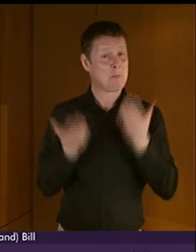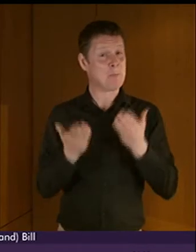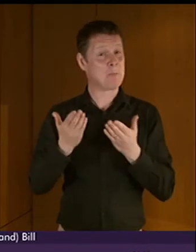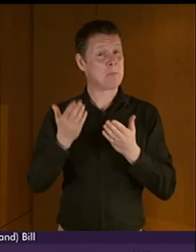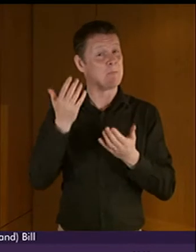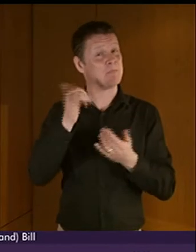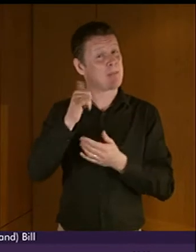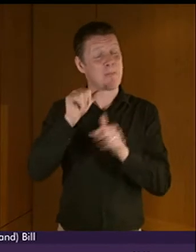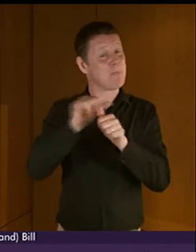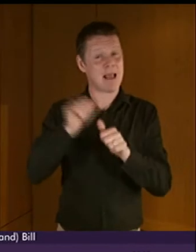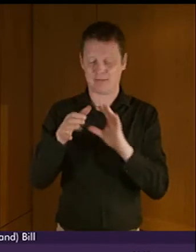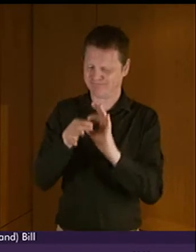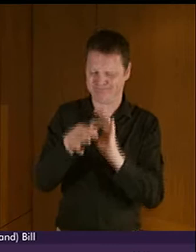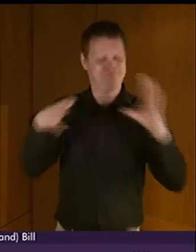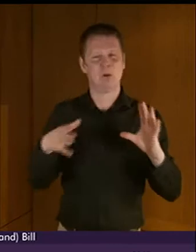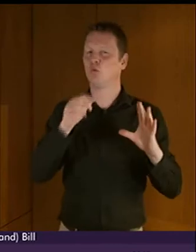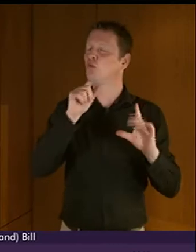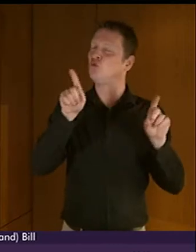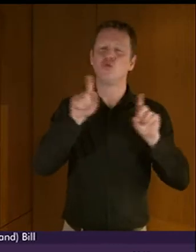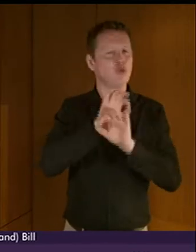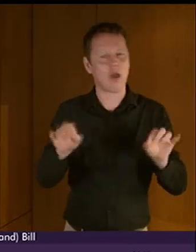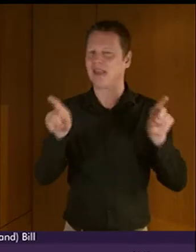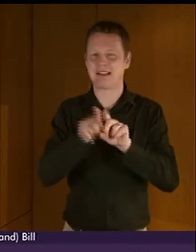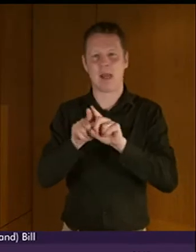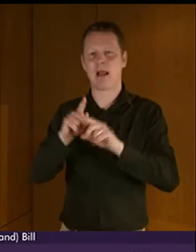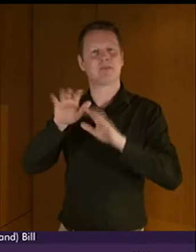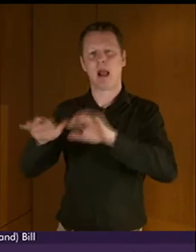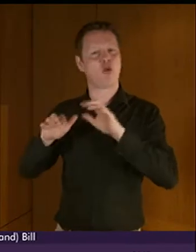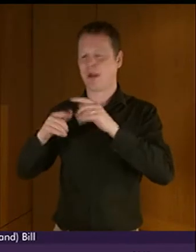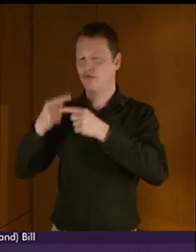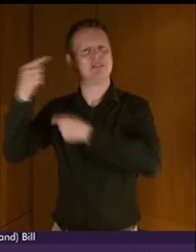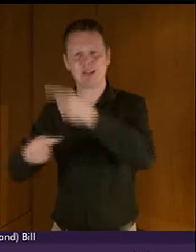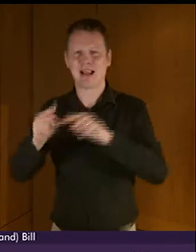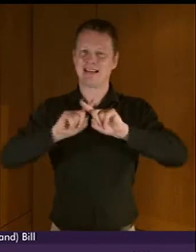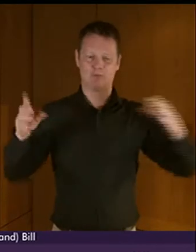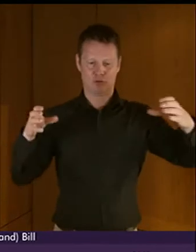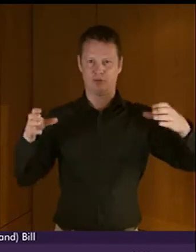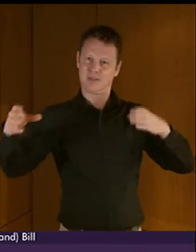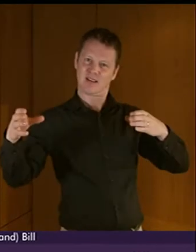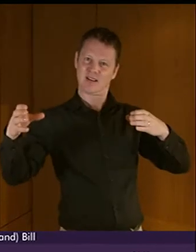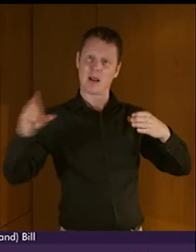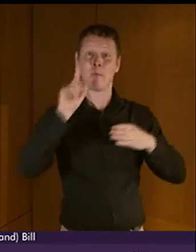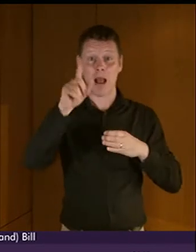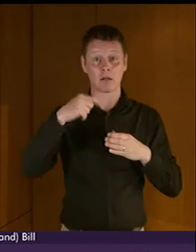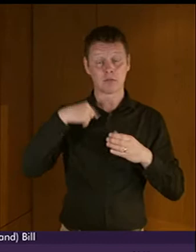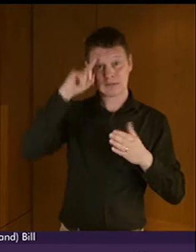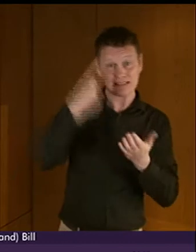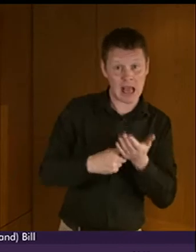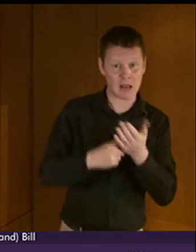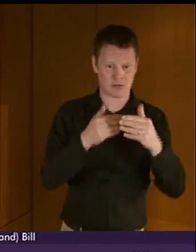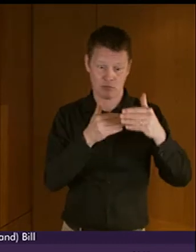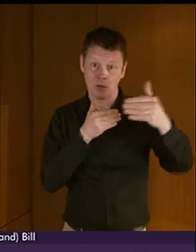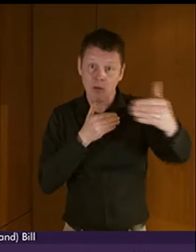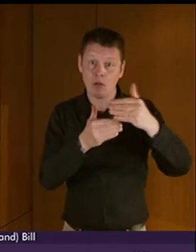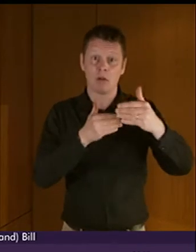by decoupling the publication cycle from the parliamentary timetable. However, we did not arrive at a conclusion on what length the new cycle